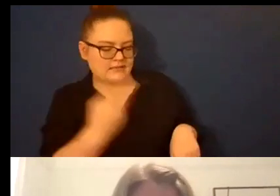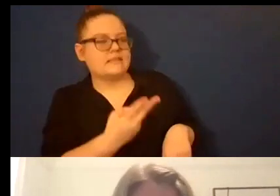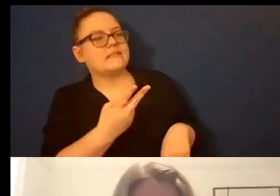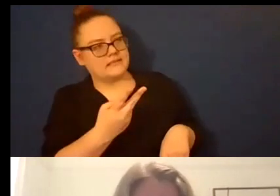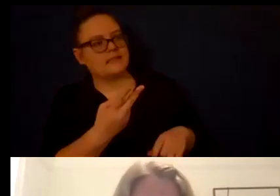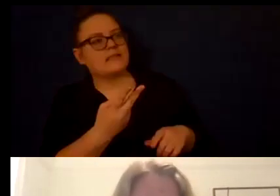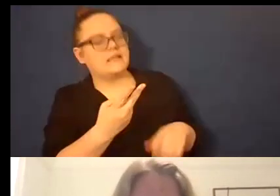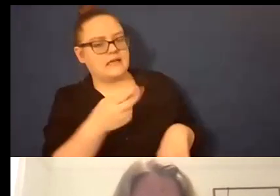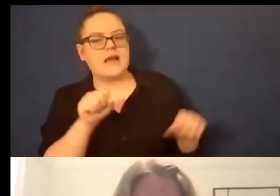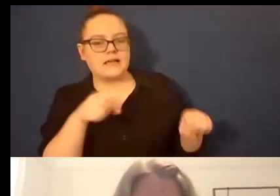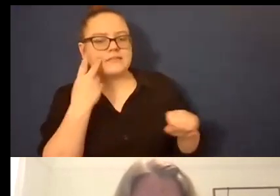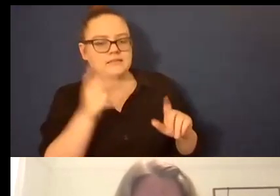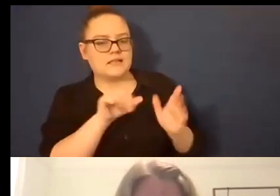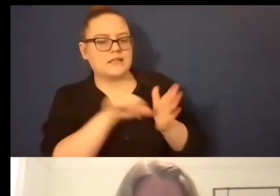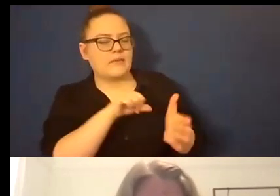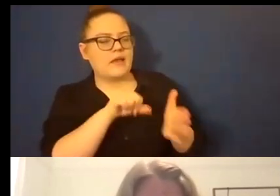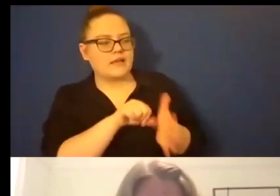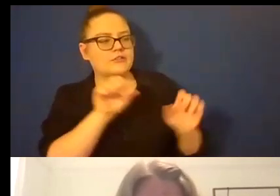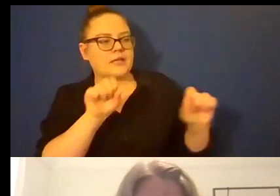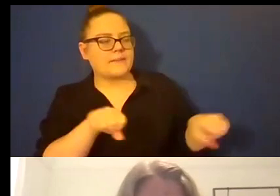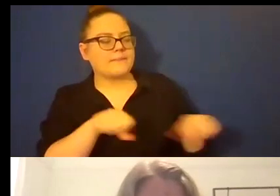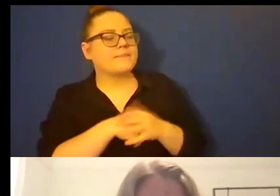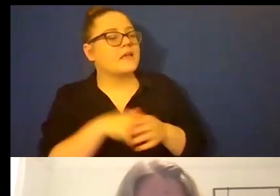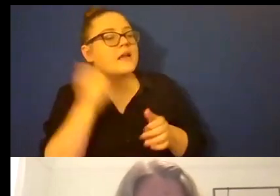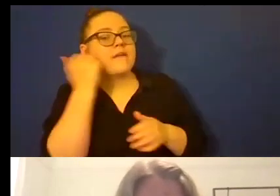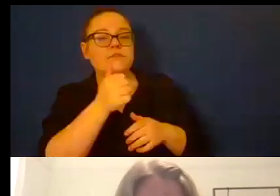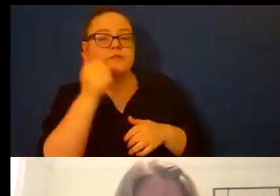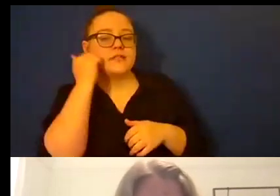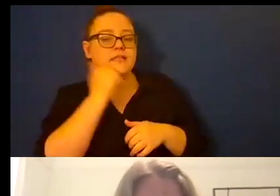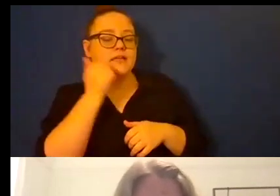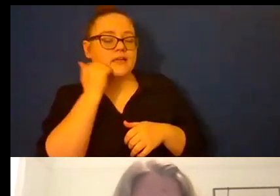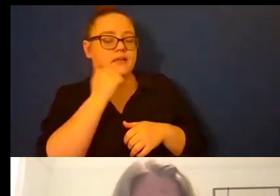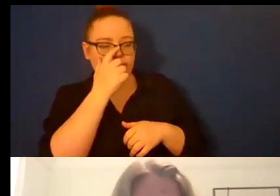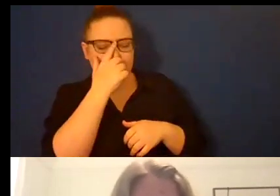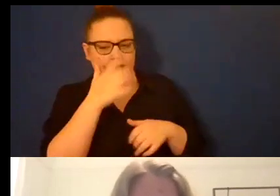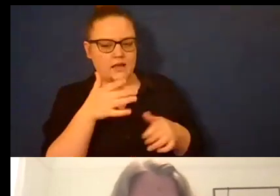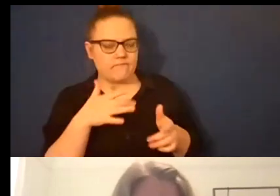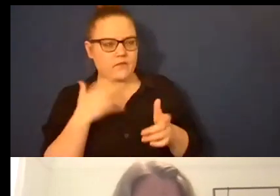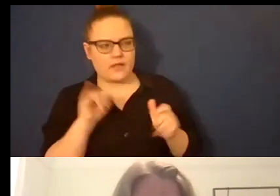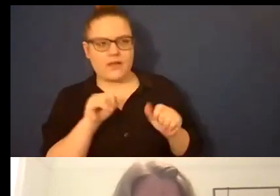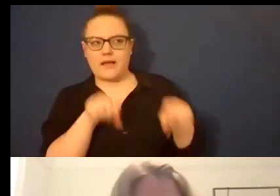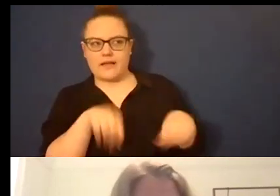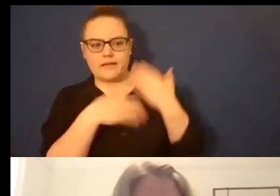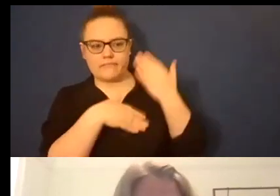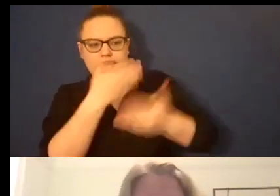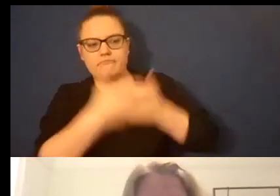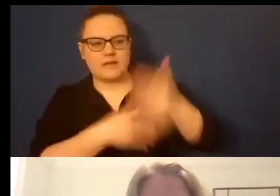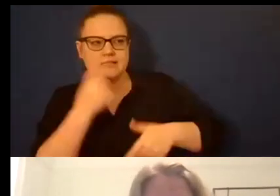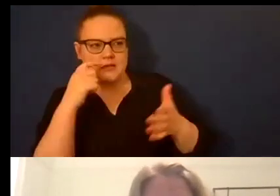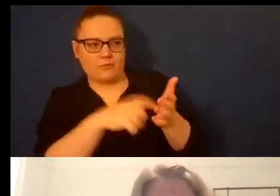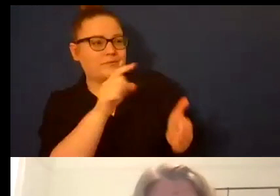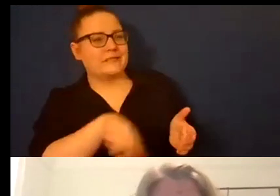clear um and every single day I think that I can move a little bit further forward because they have in their lives